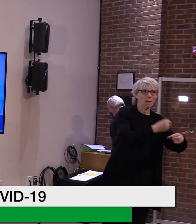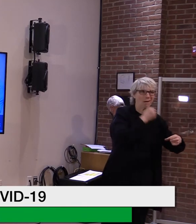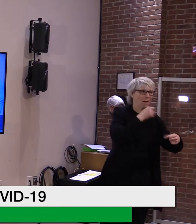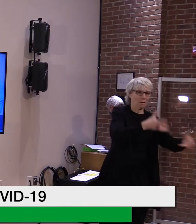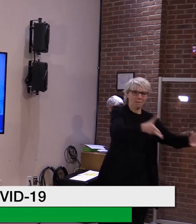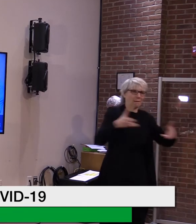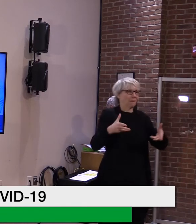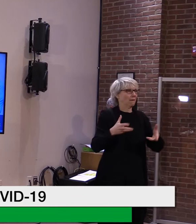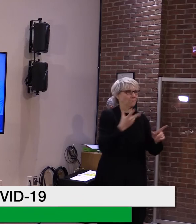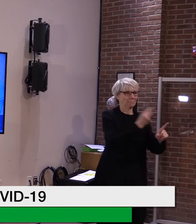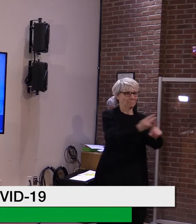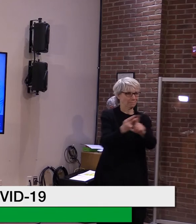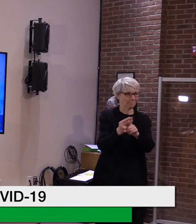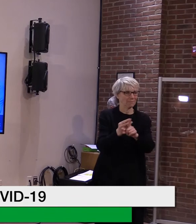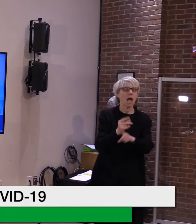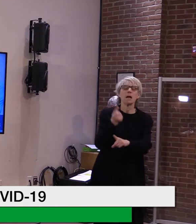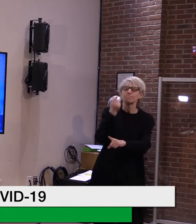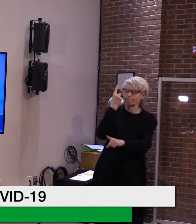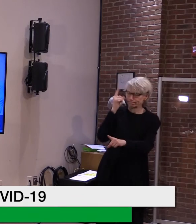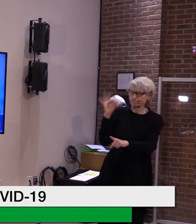Okay, that makes sense. Thanks, Governor.